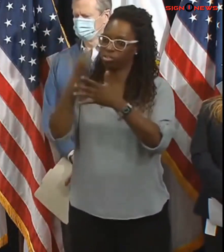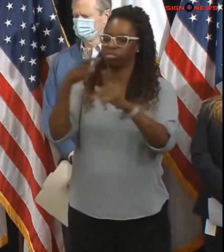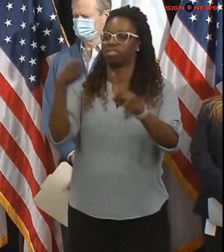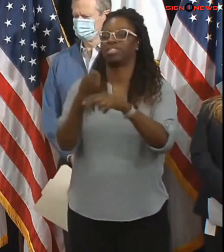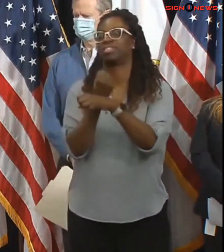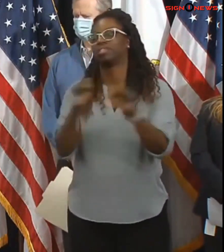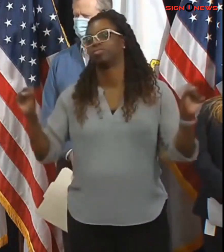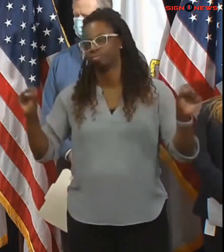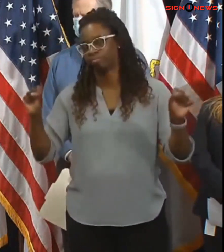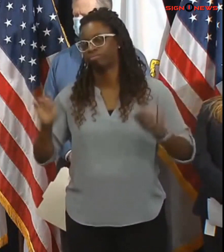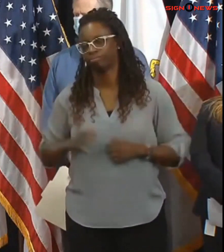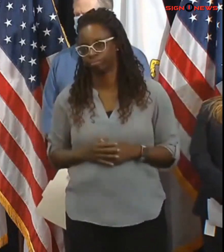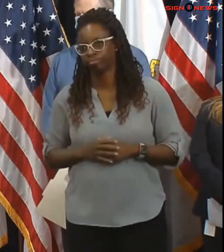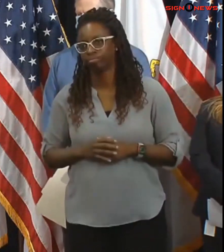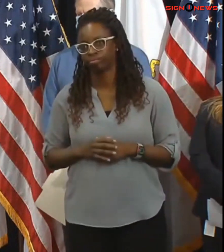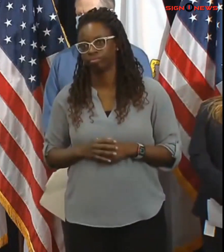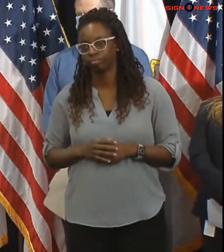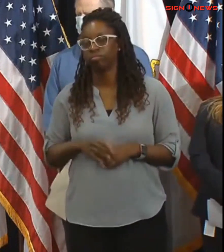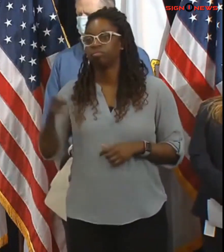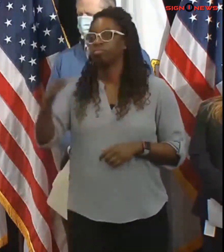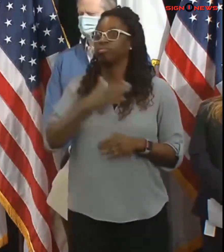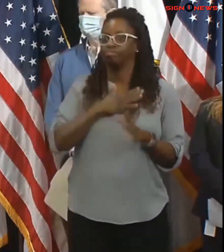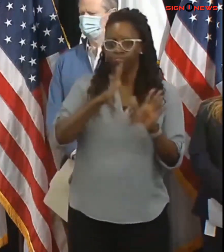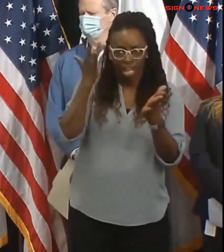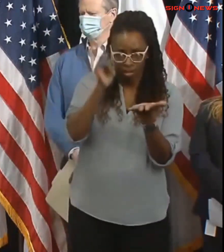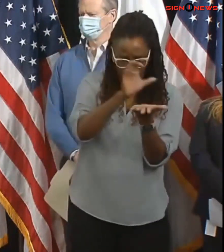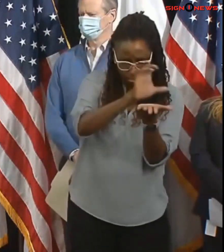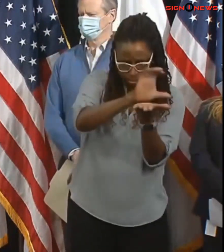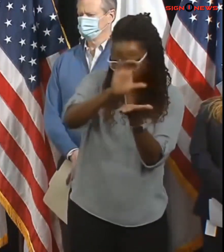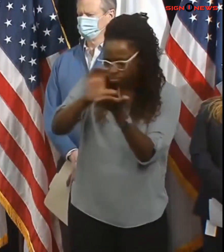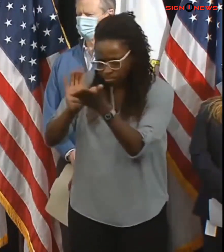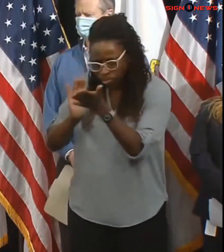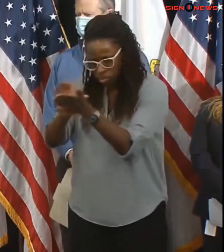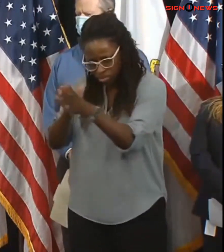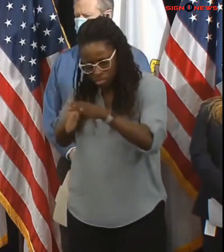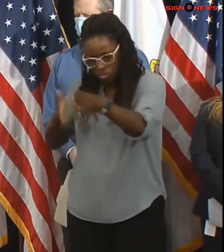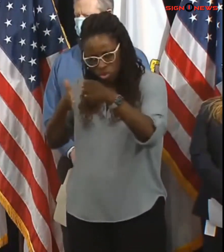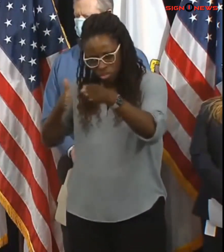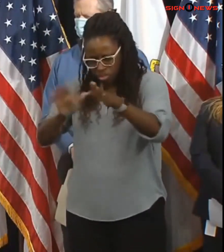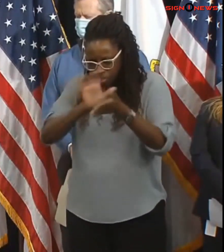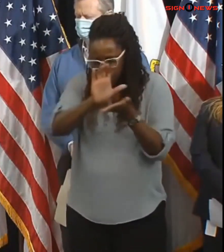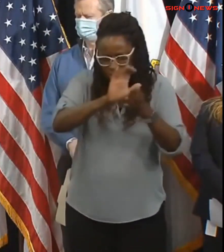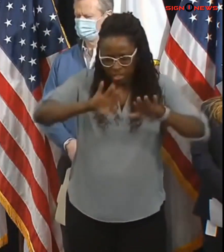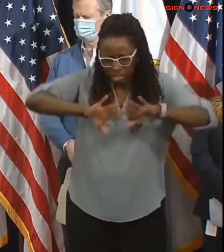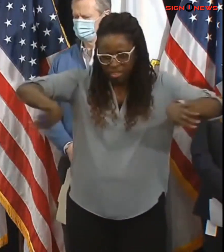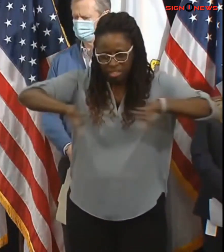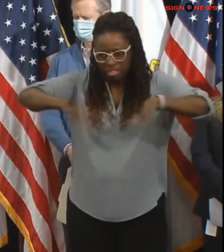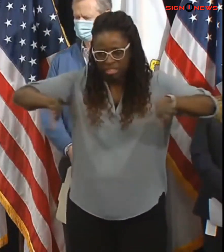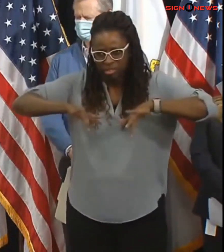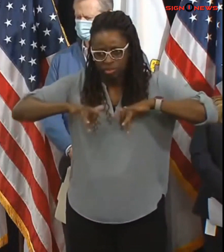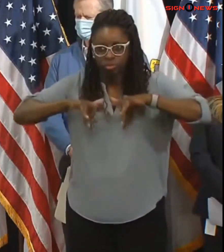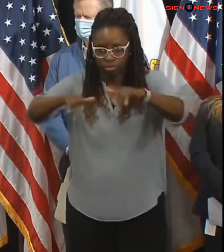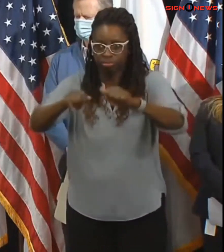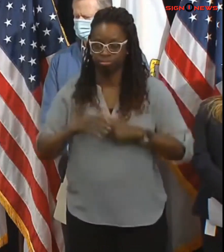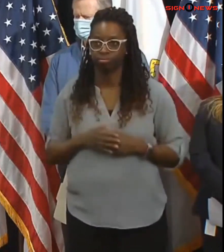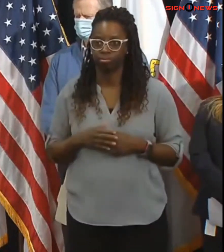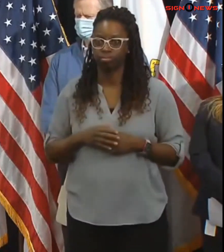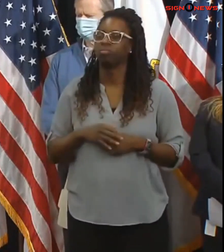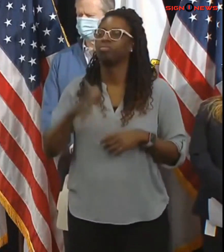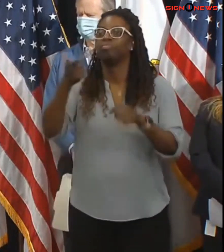members of the public are encouraged to avoid travel and stay updated on reduced speed limits tractor trailer bans